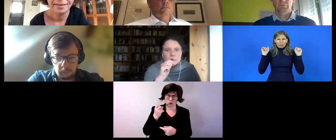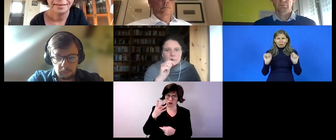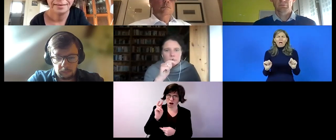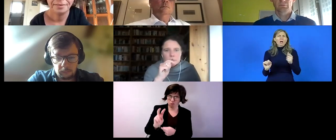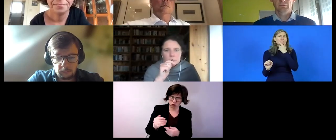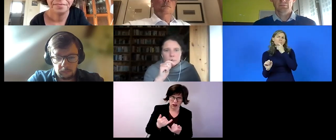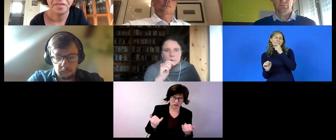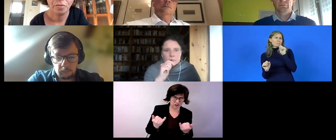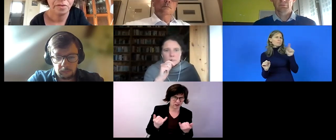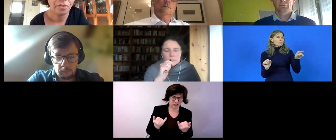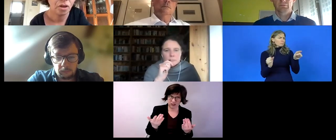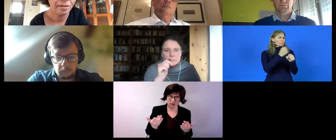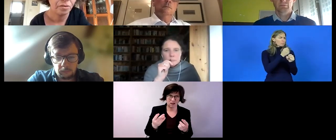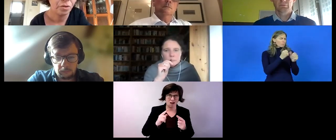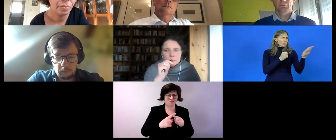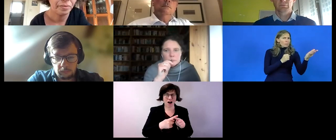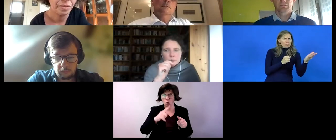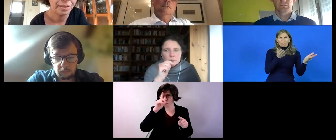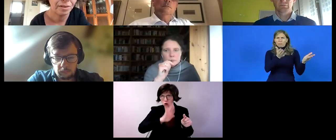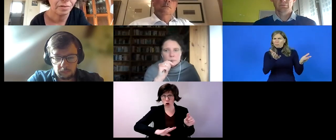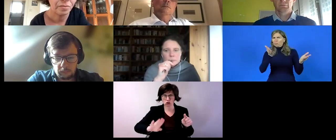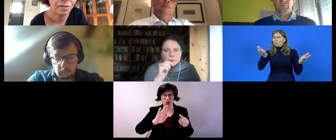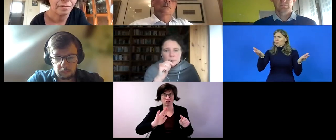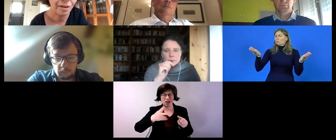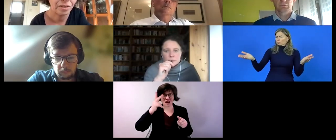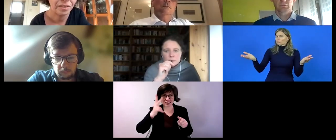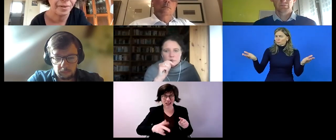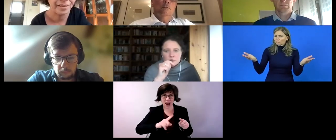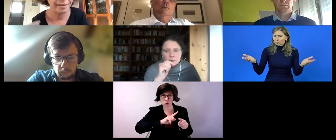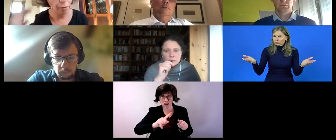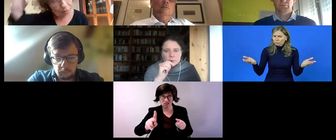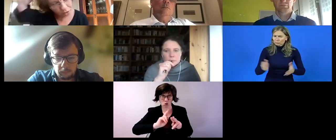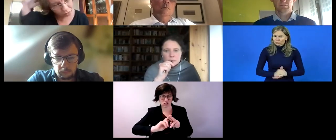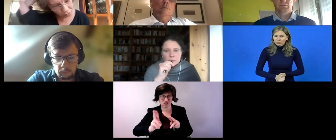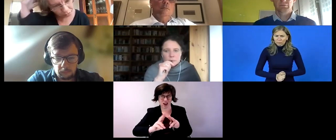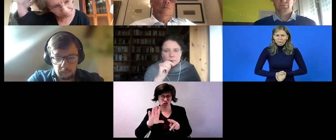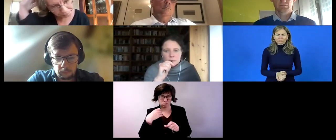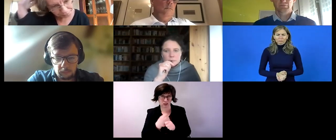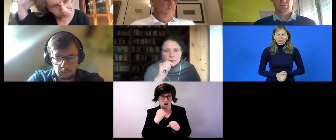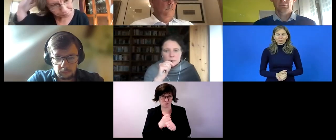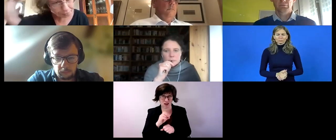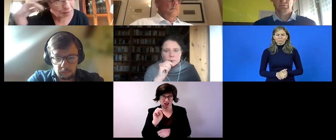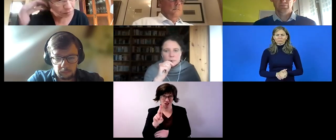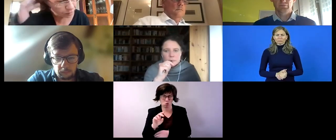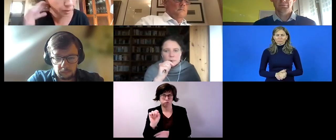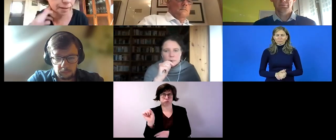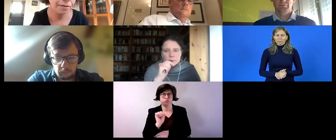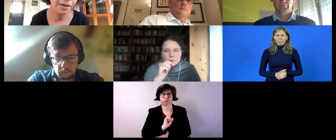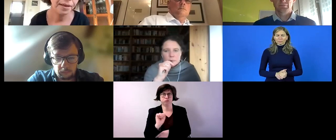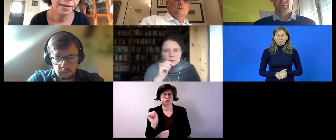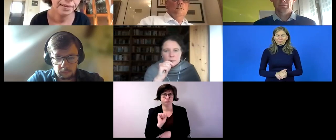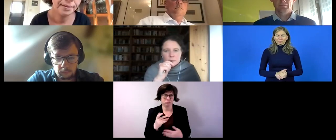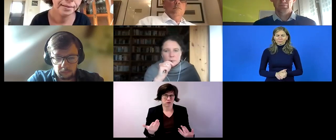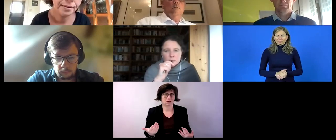and i think certainly some interests are are in our way um